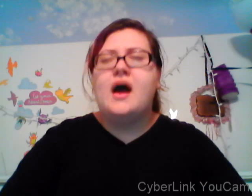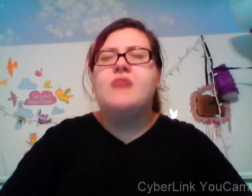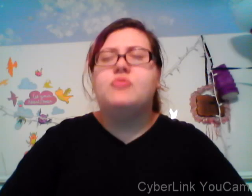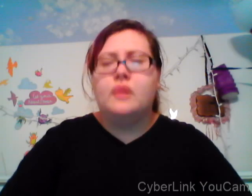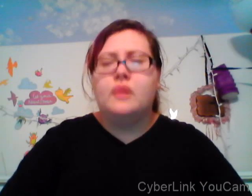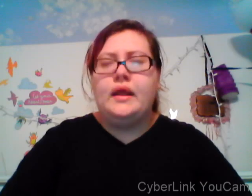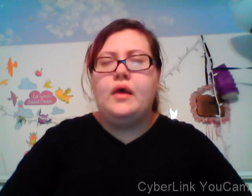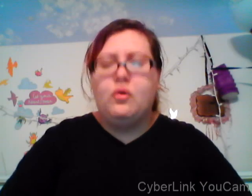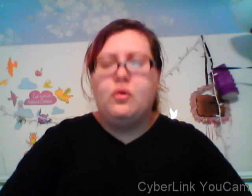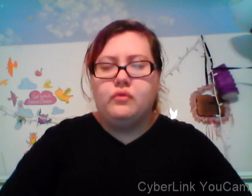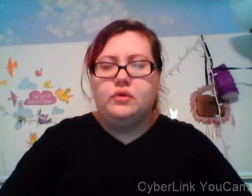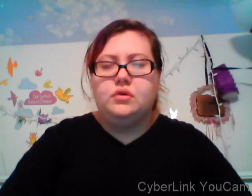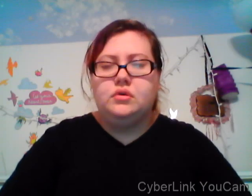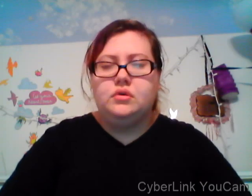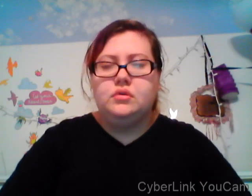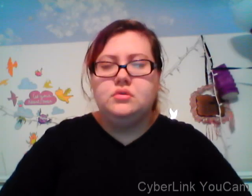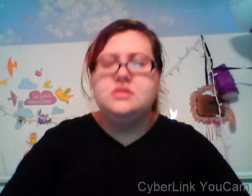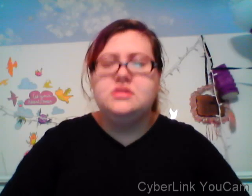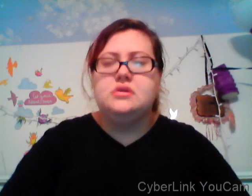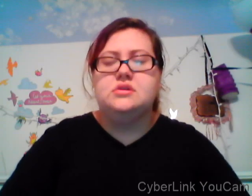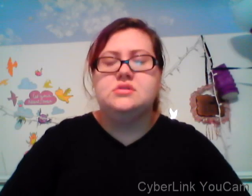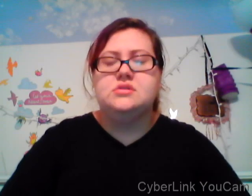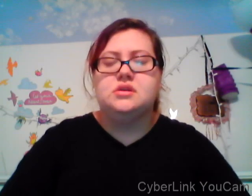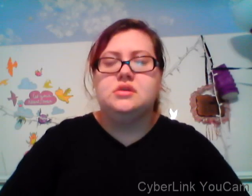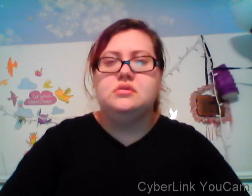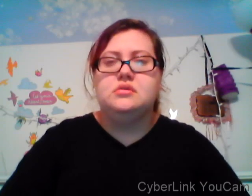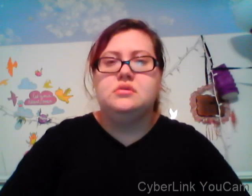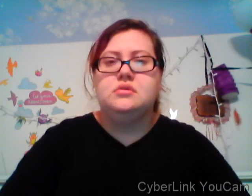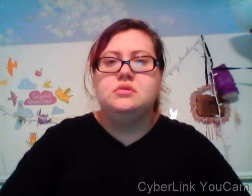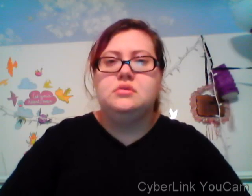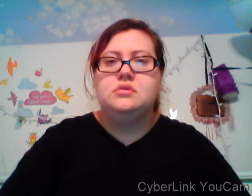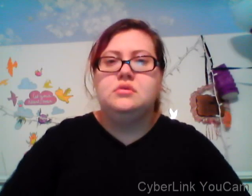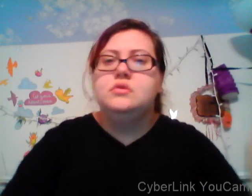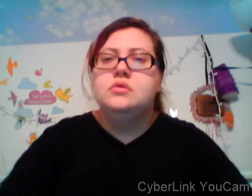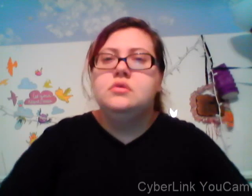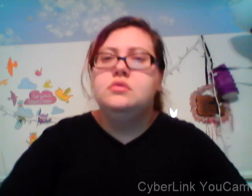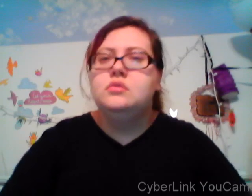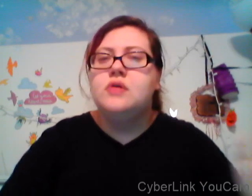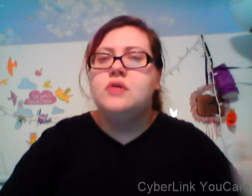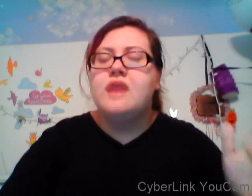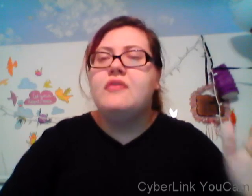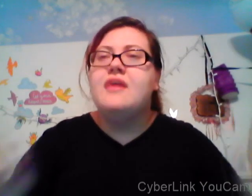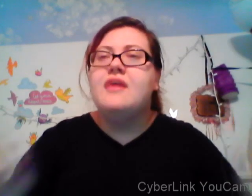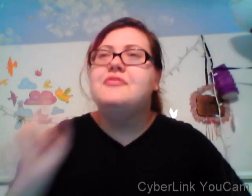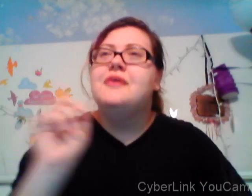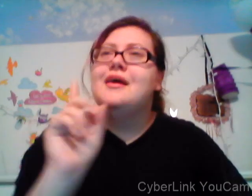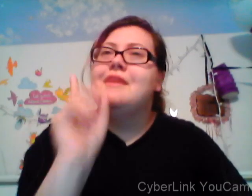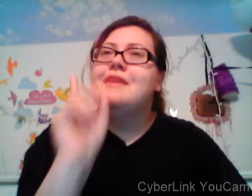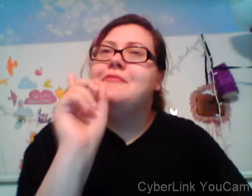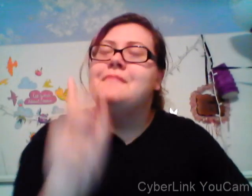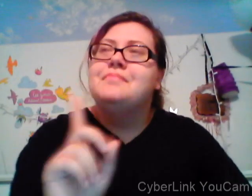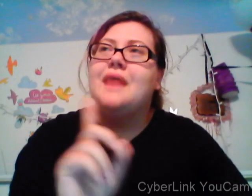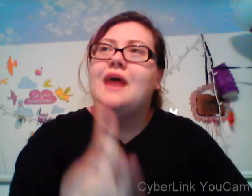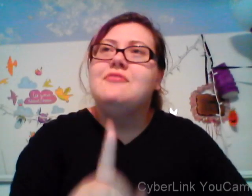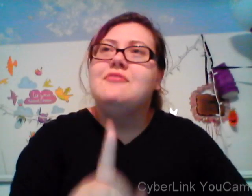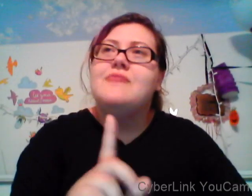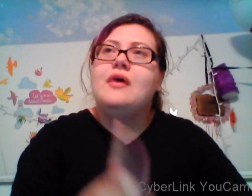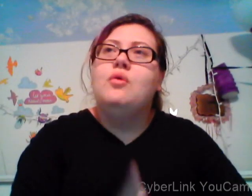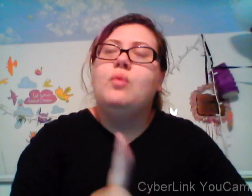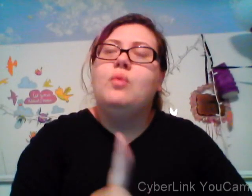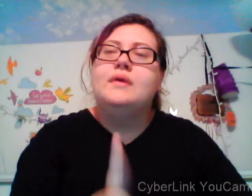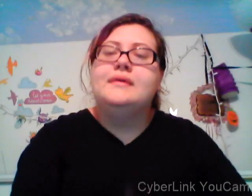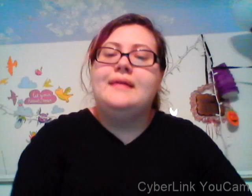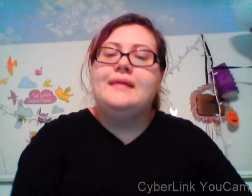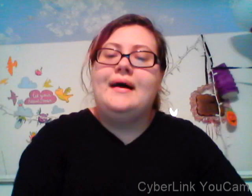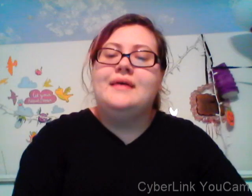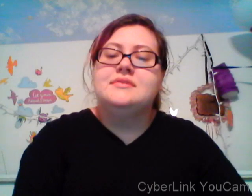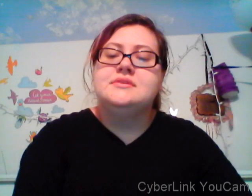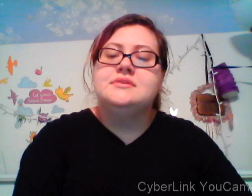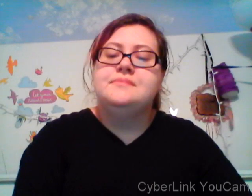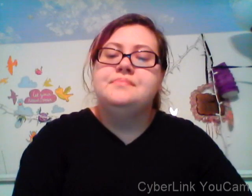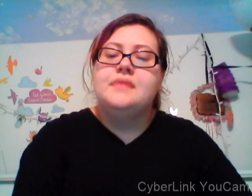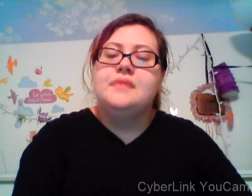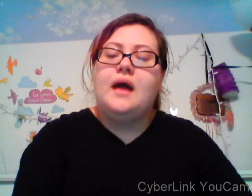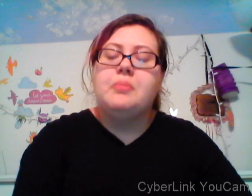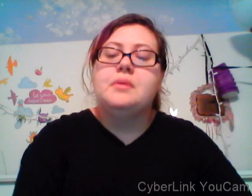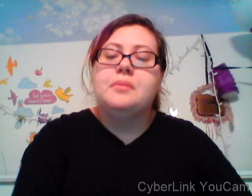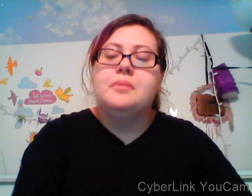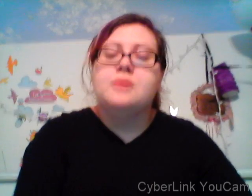is I'm graduating next month I'm gonna be a high school graduate maybe if I pass all my